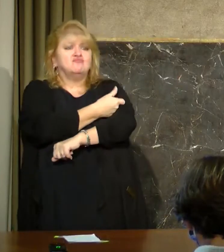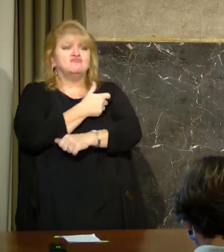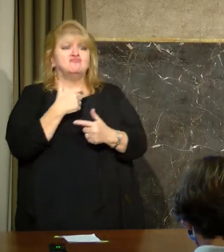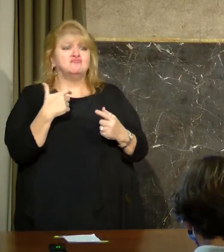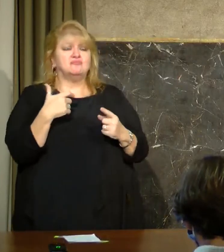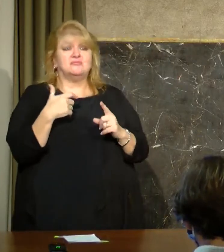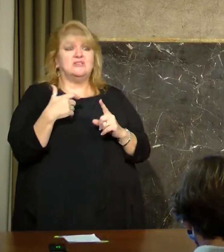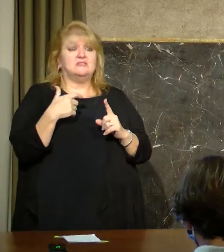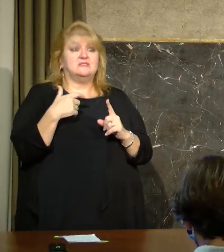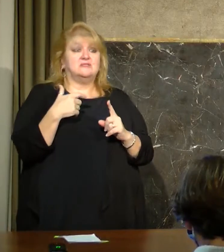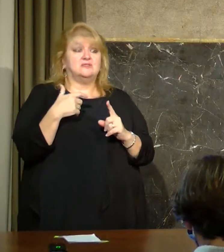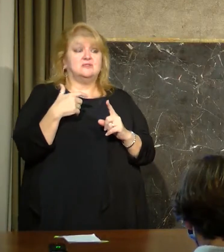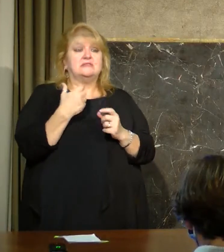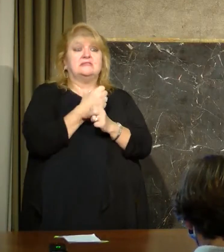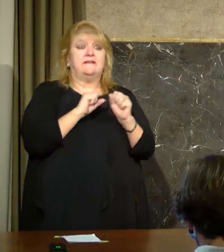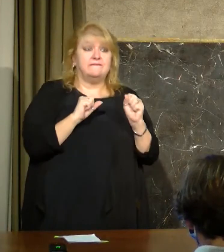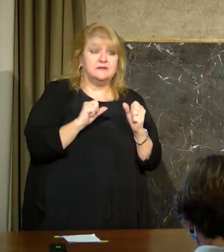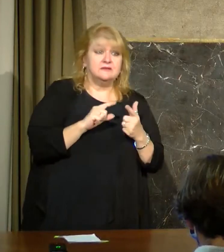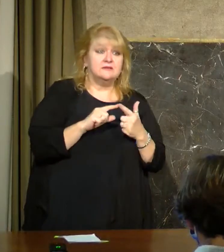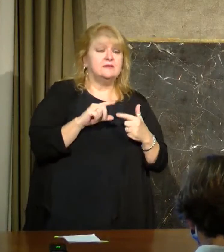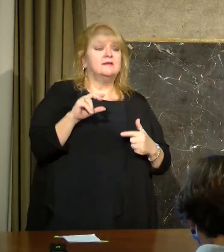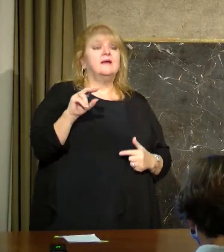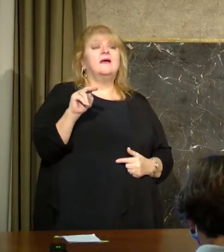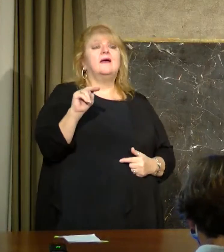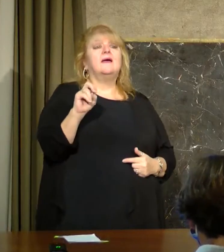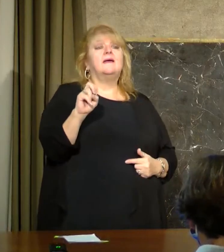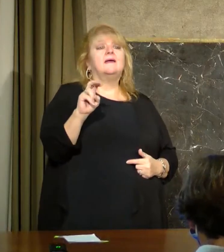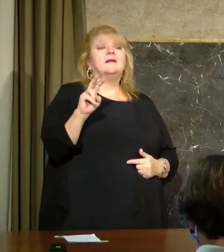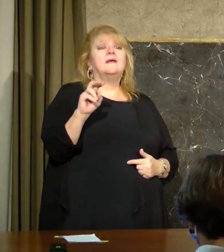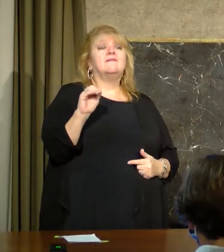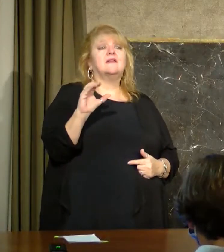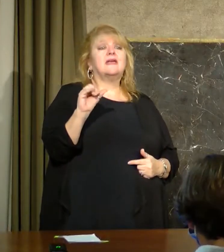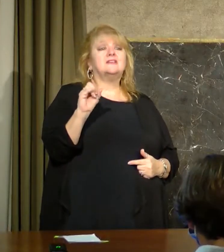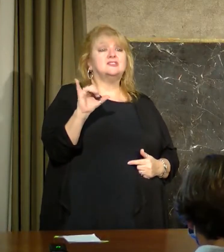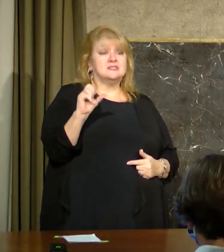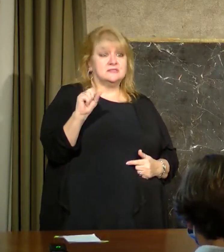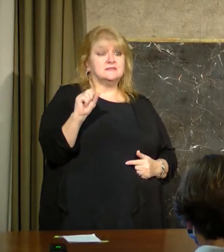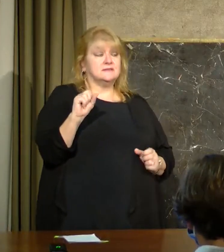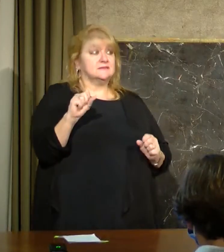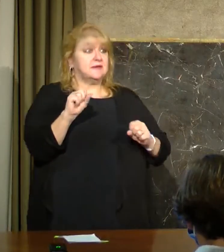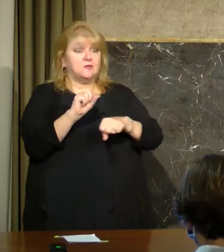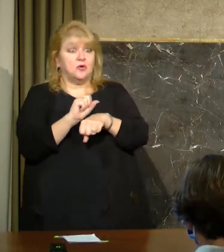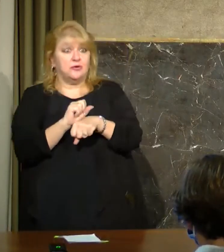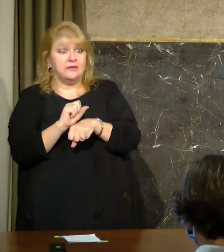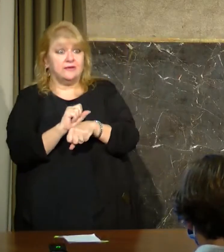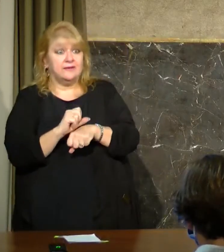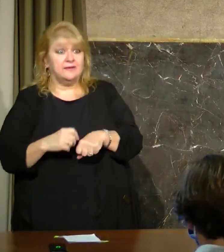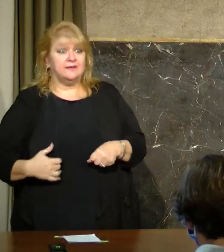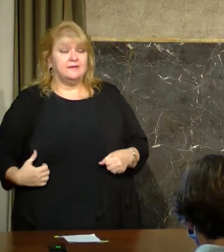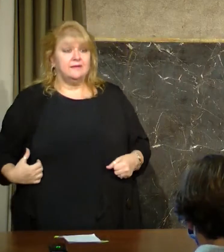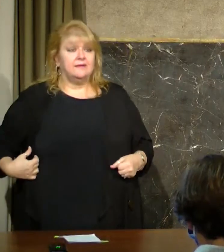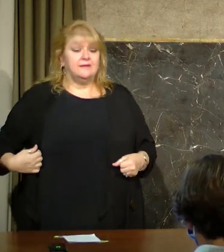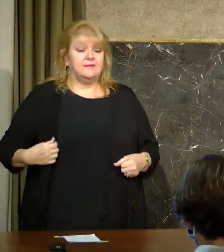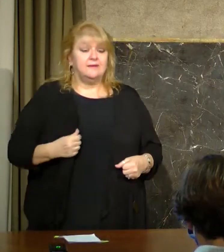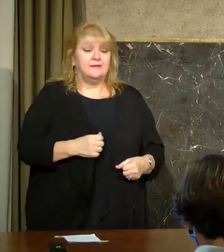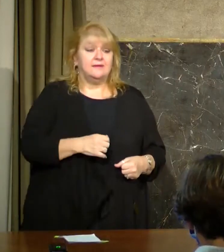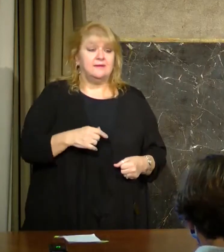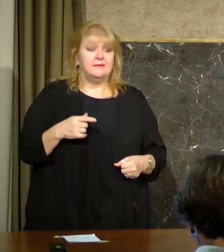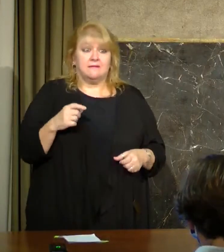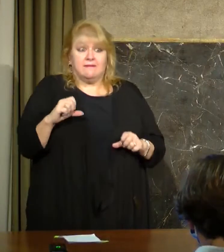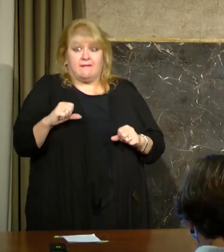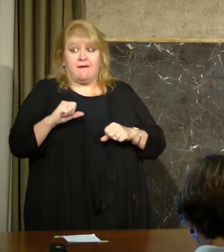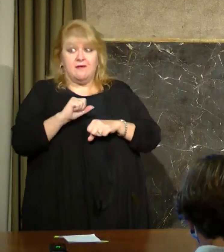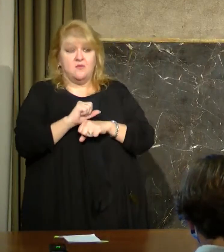vaccine. And it should tell you something when doctors, nurses,